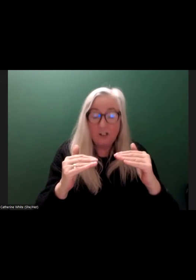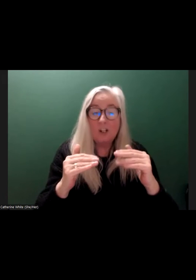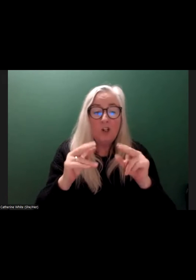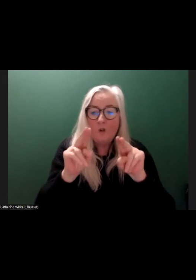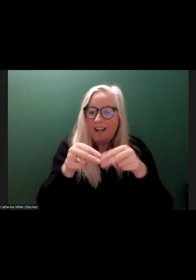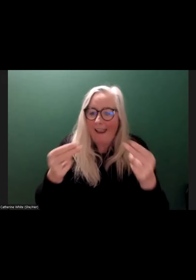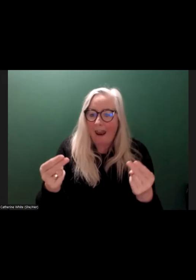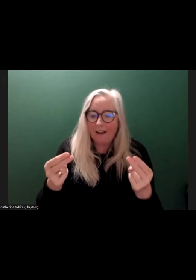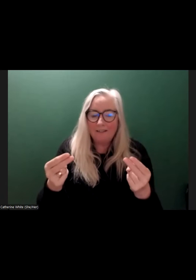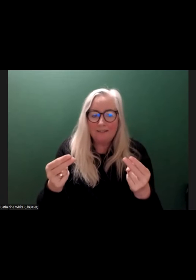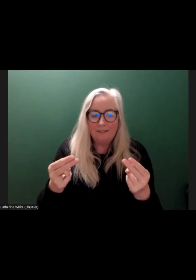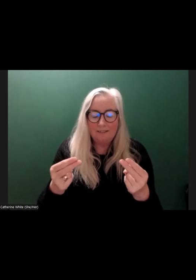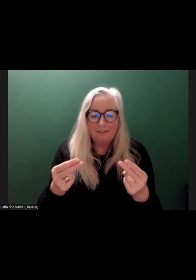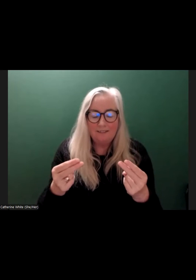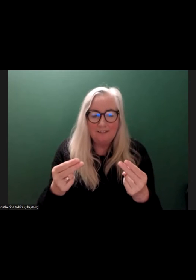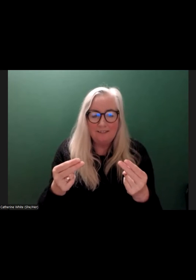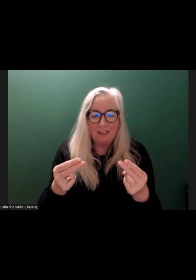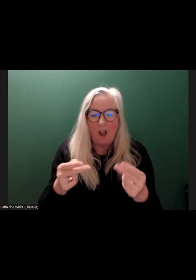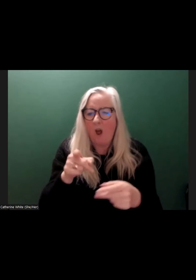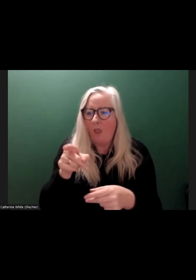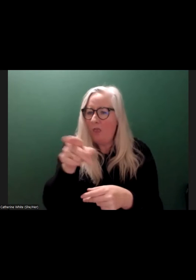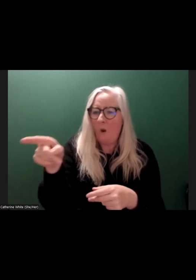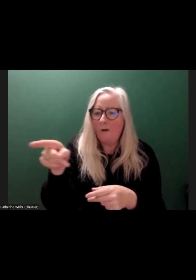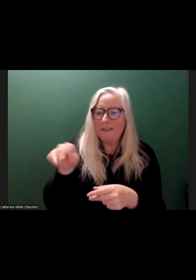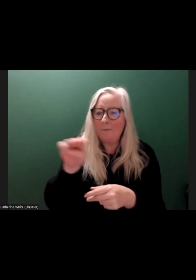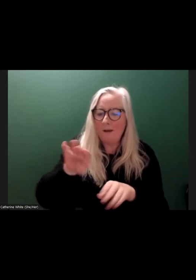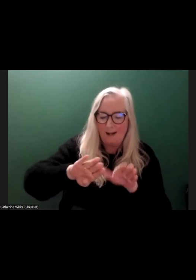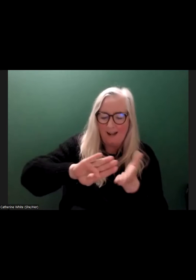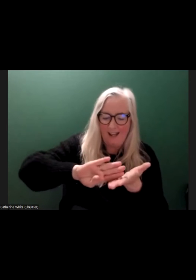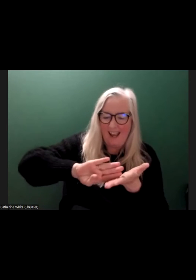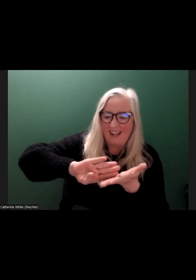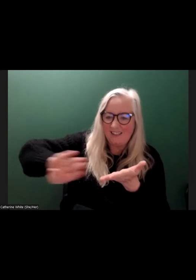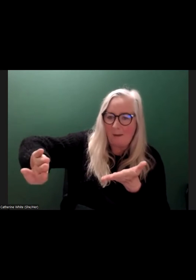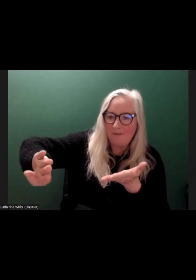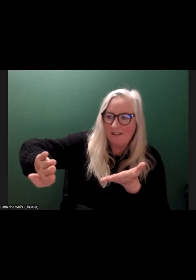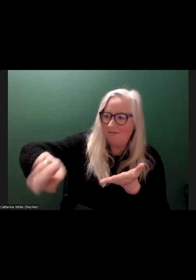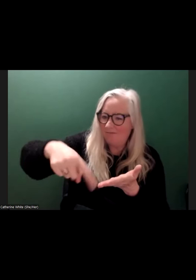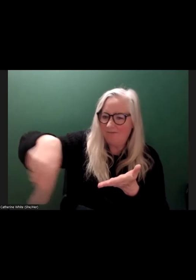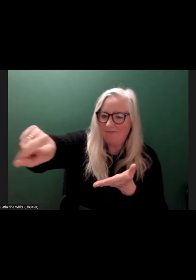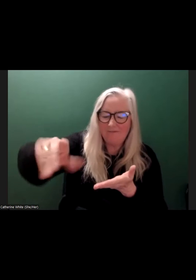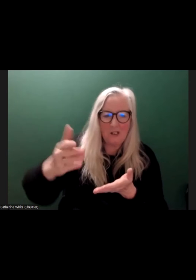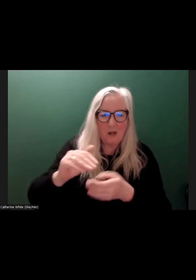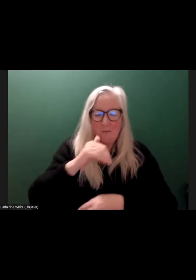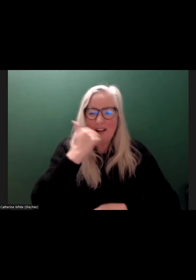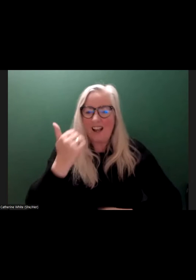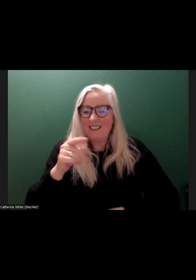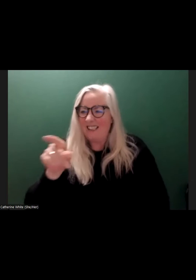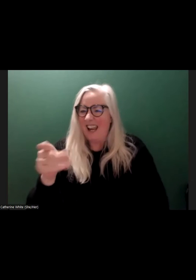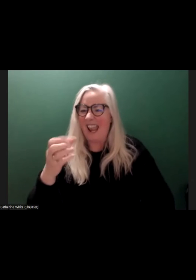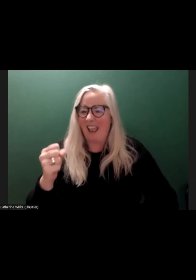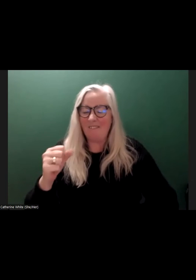cannot take just an approach that... These people are somehow exempt from this. This whole group of society. Because of their functional limitation.